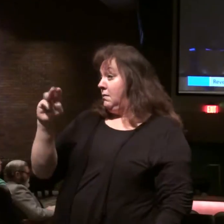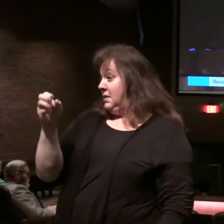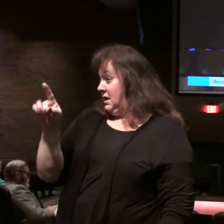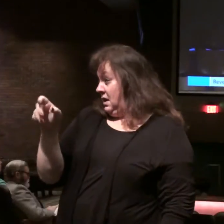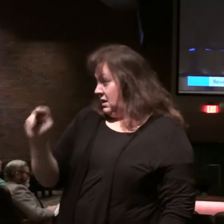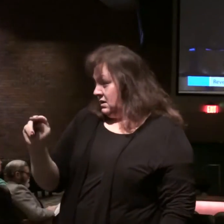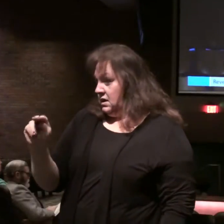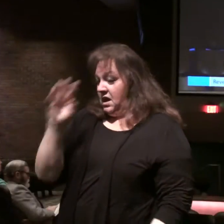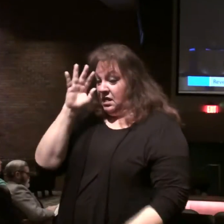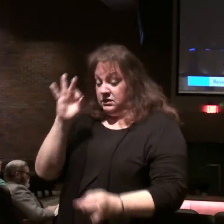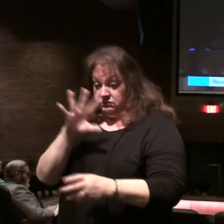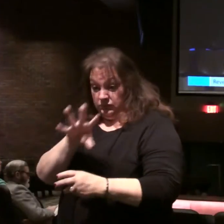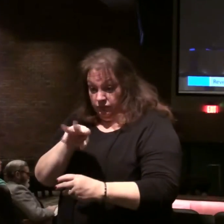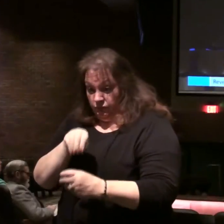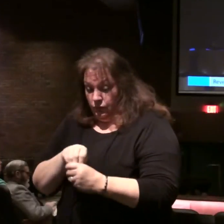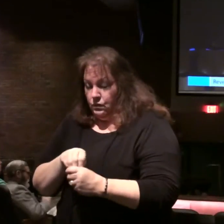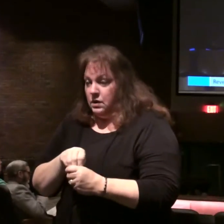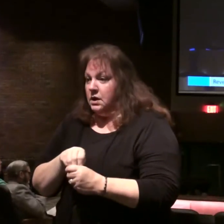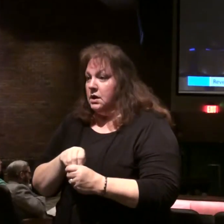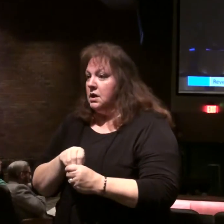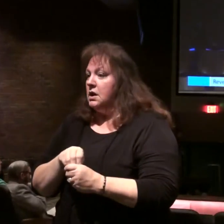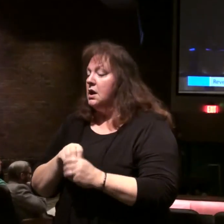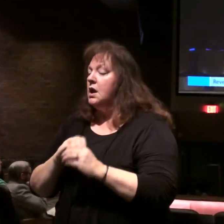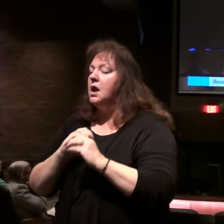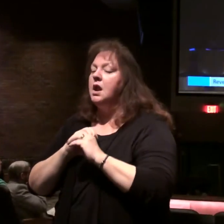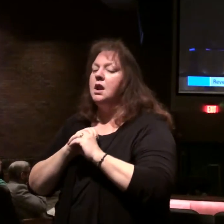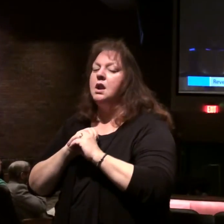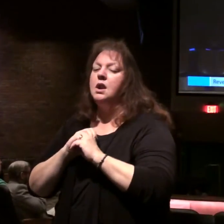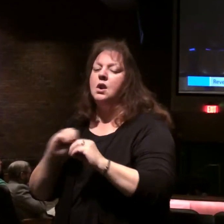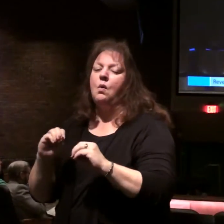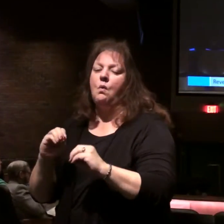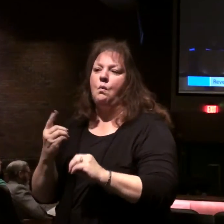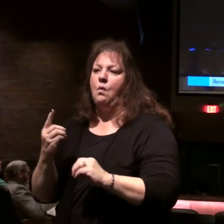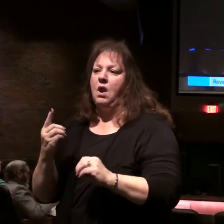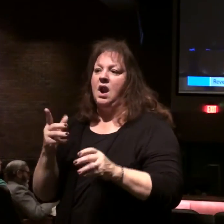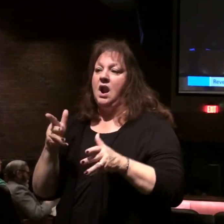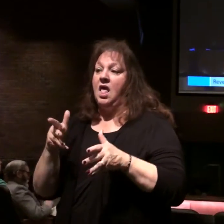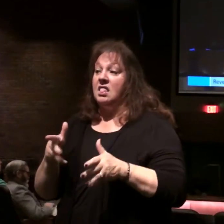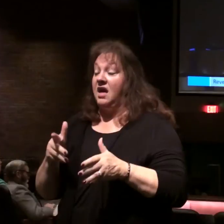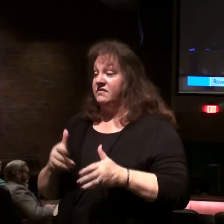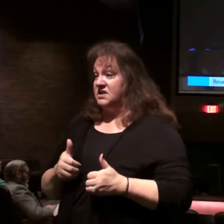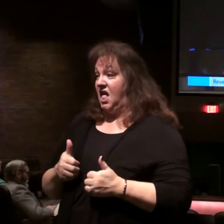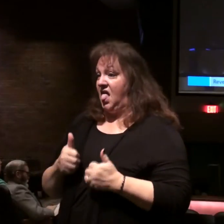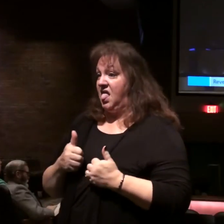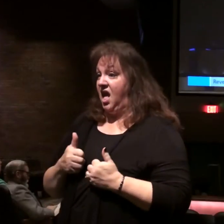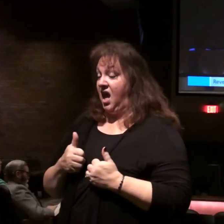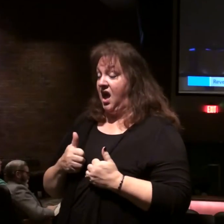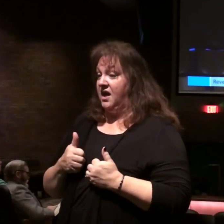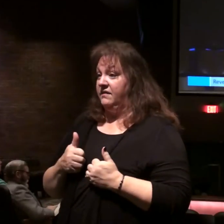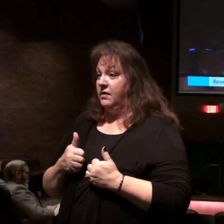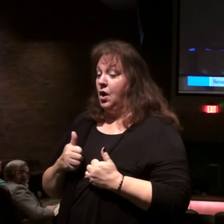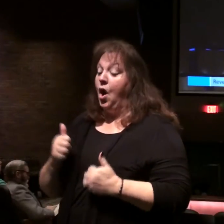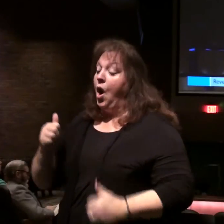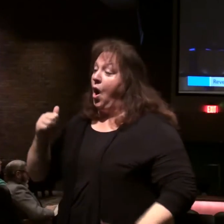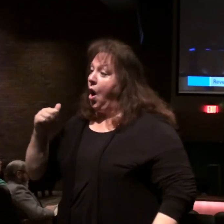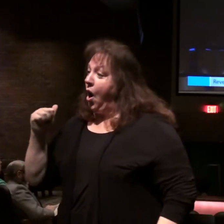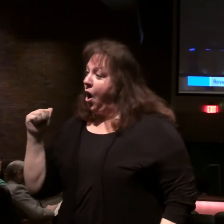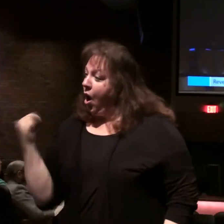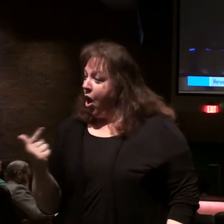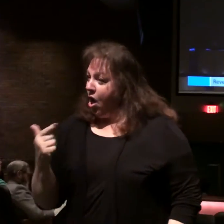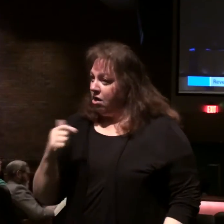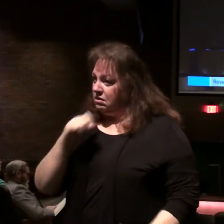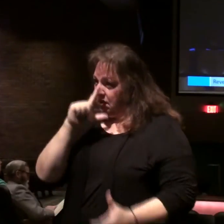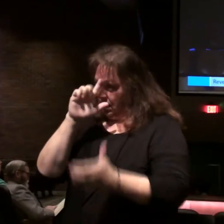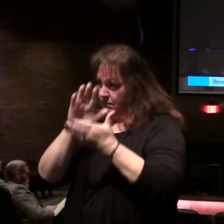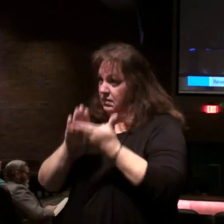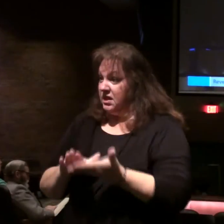judgments associated with it, there will not be left alive one unbelieving person on